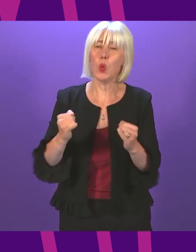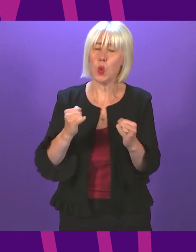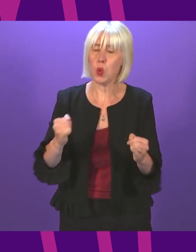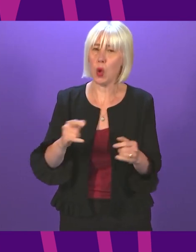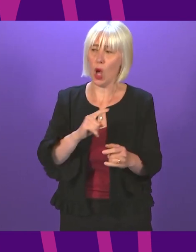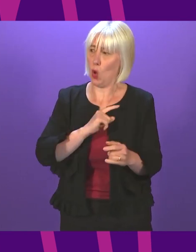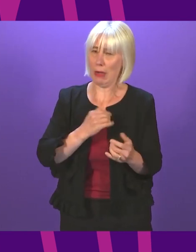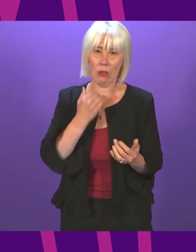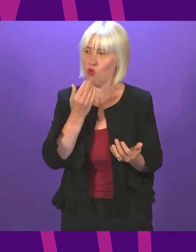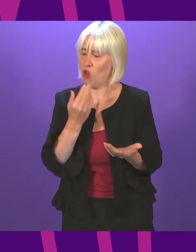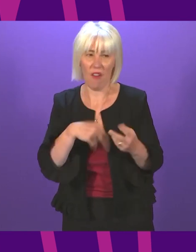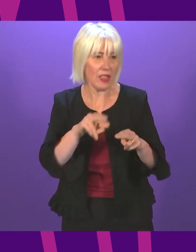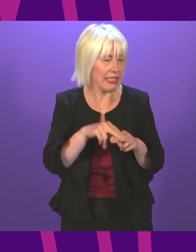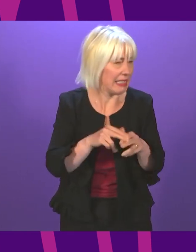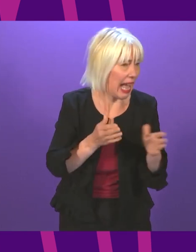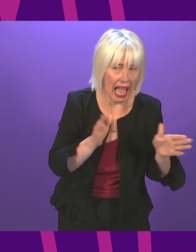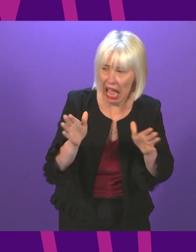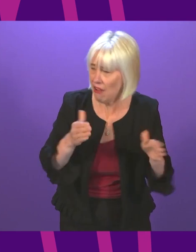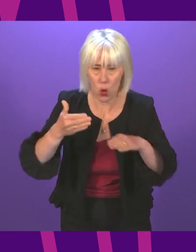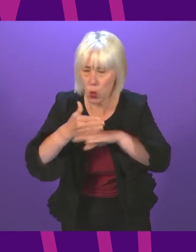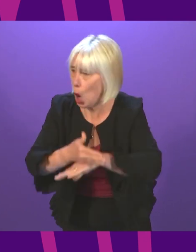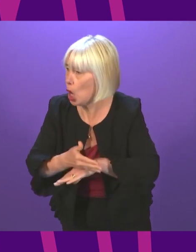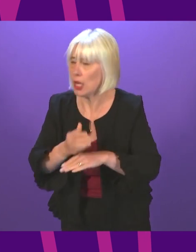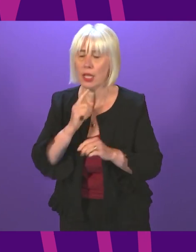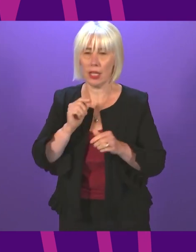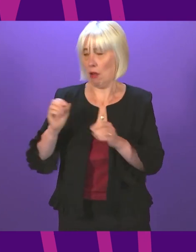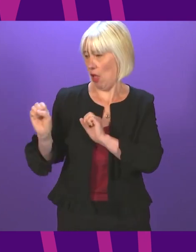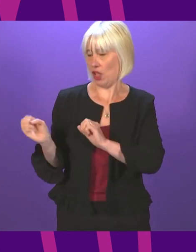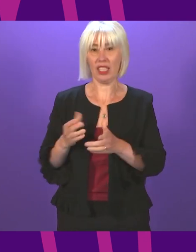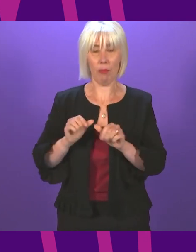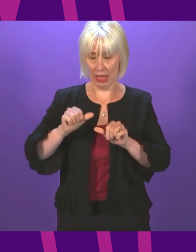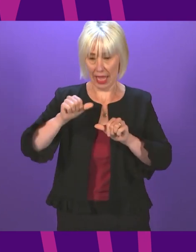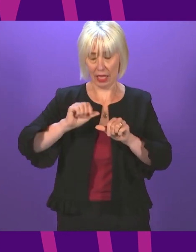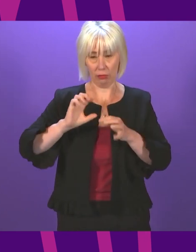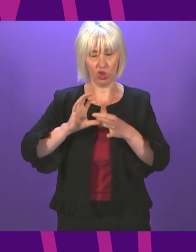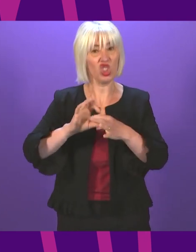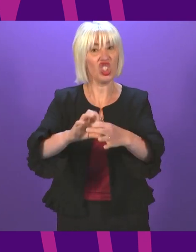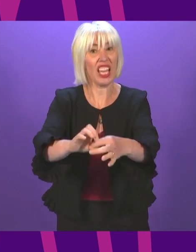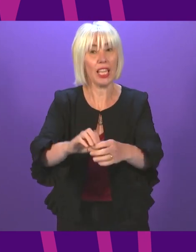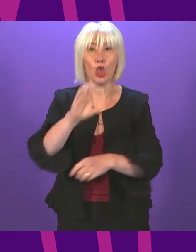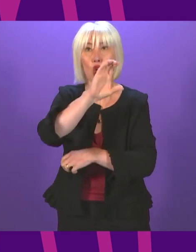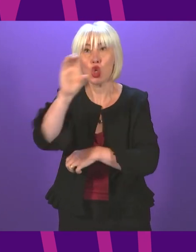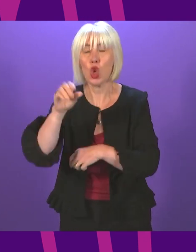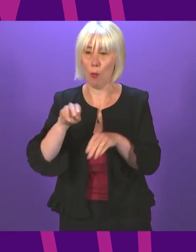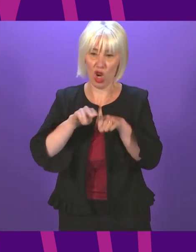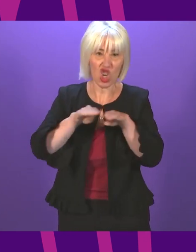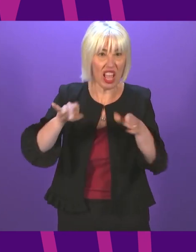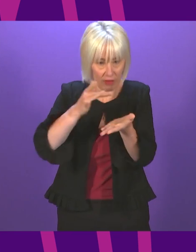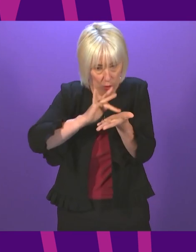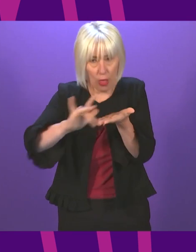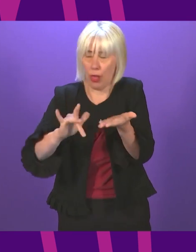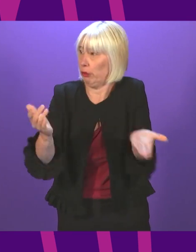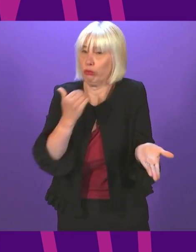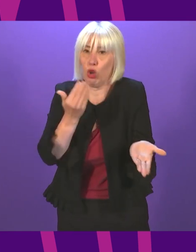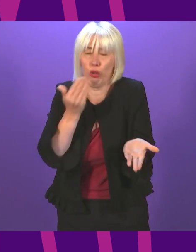scarcity and interrupted supply chains lead to shortages on supermarket shelves and elsewhere. Shortages